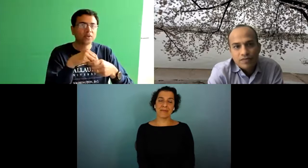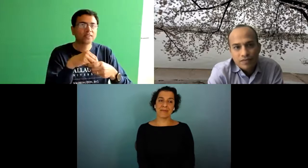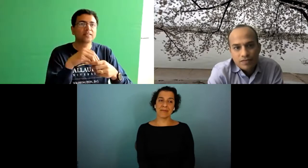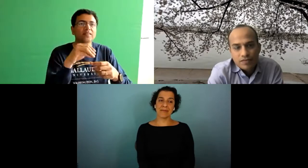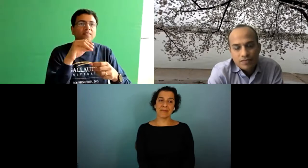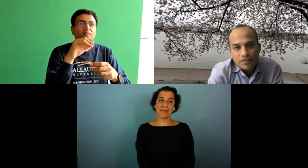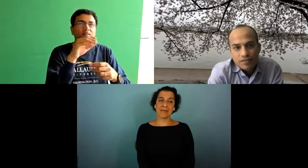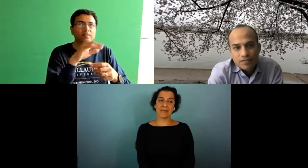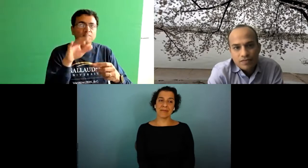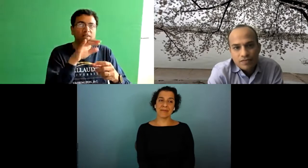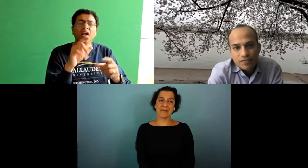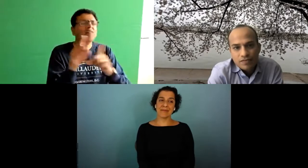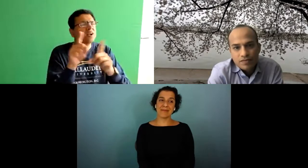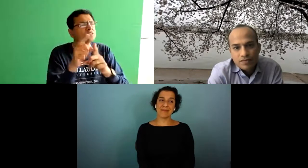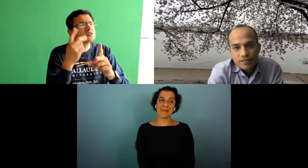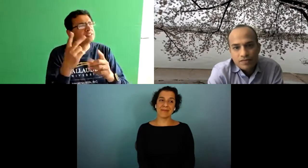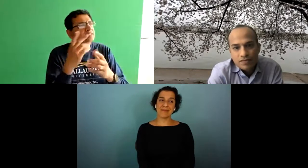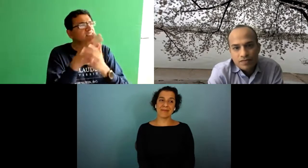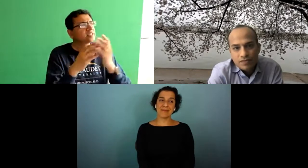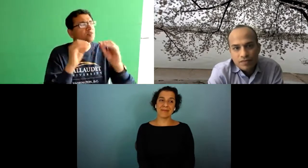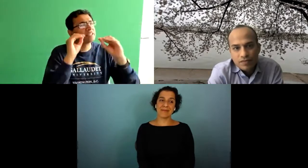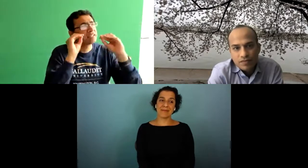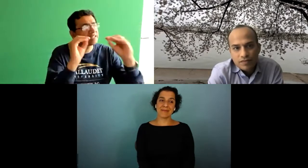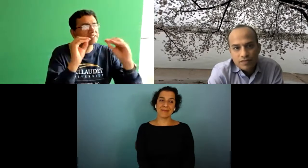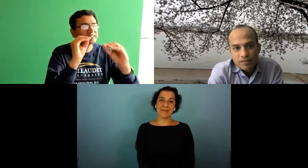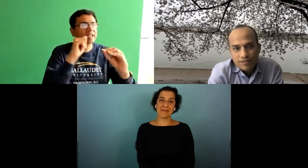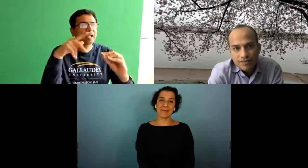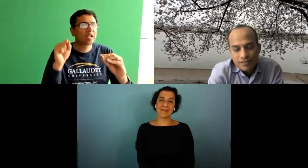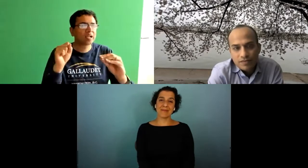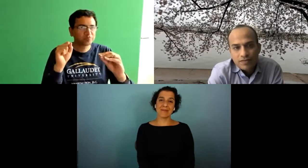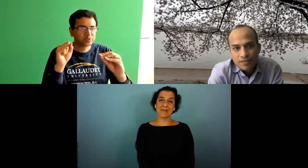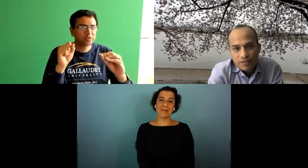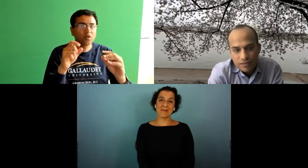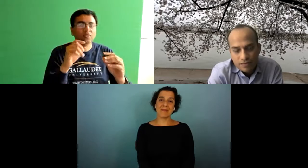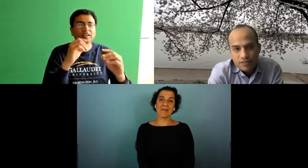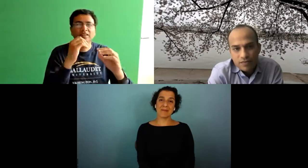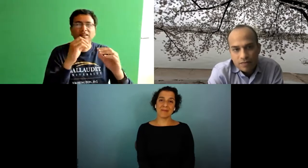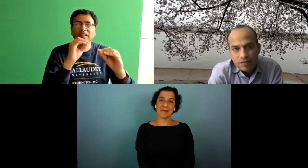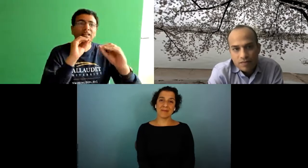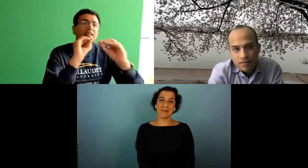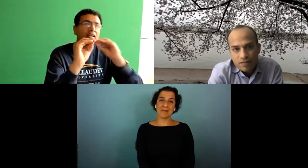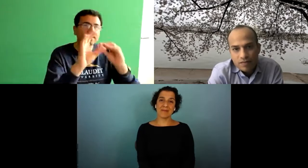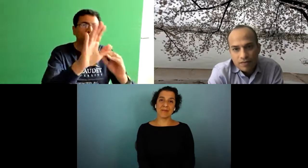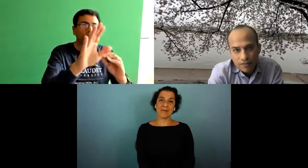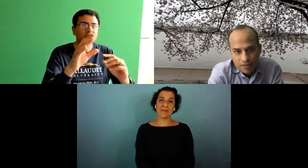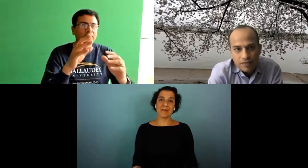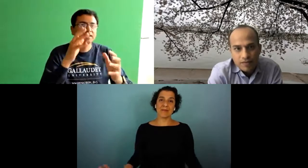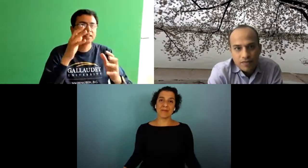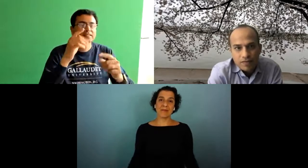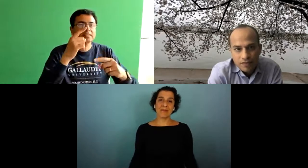is so i think that it might oh i've also have seen some teaching apps